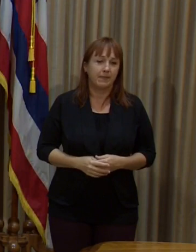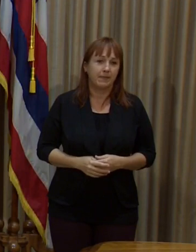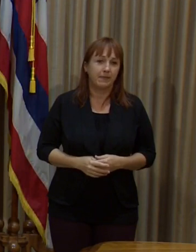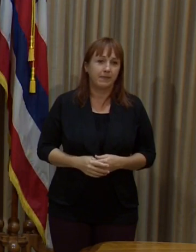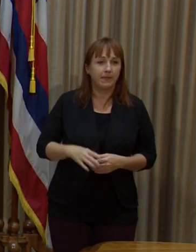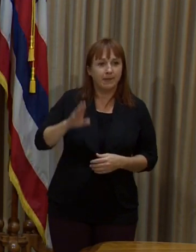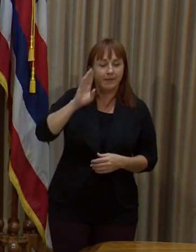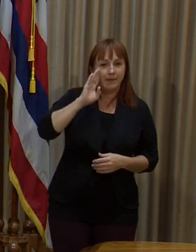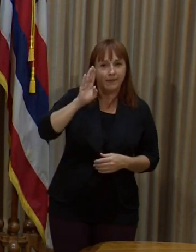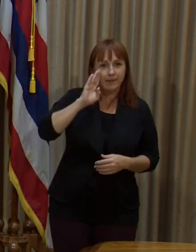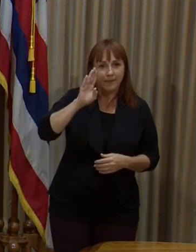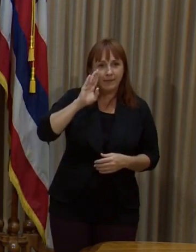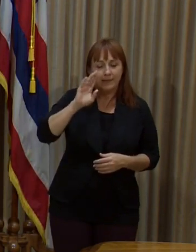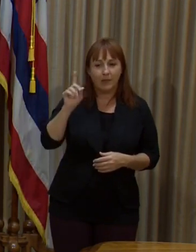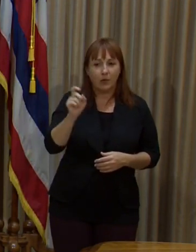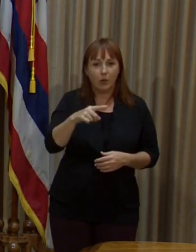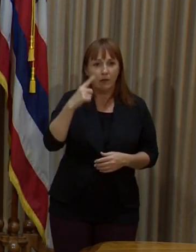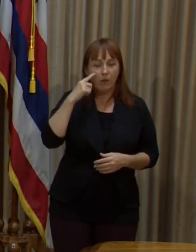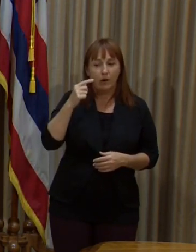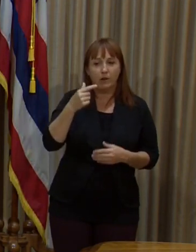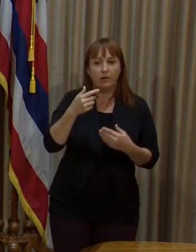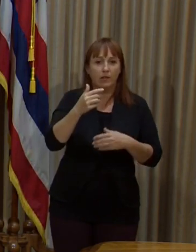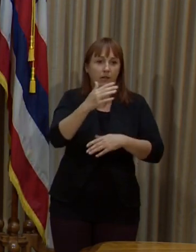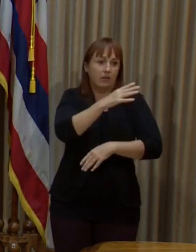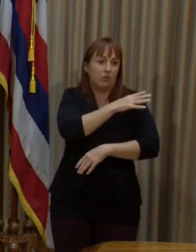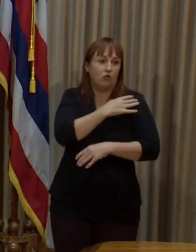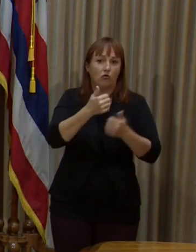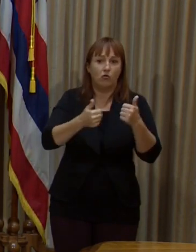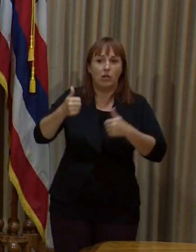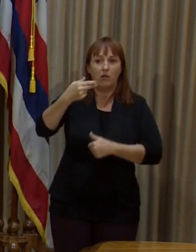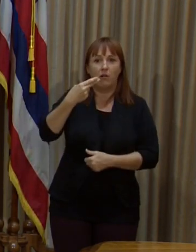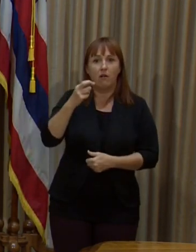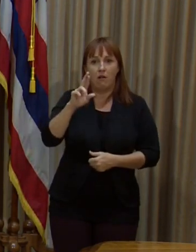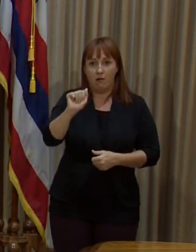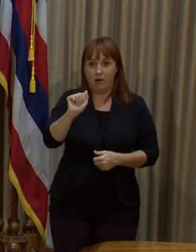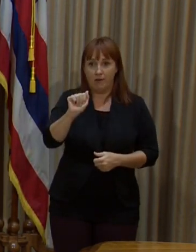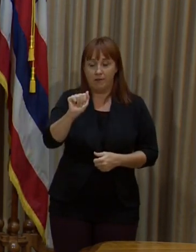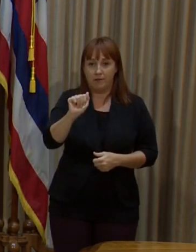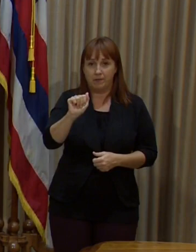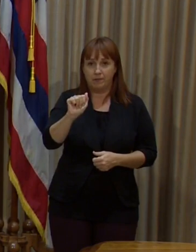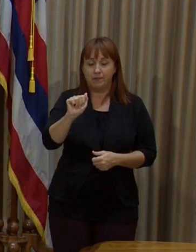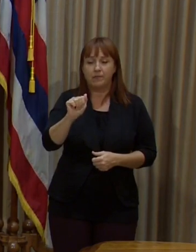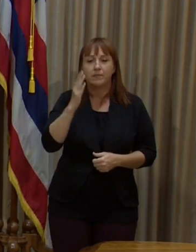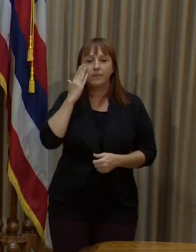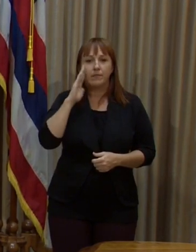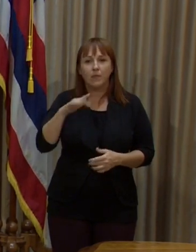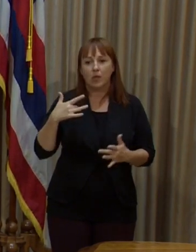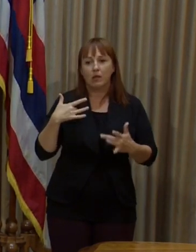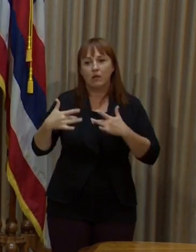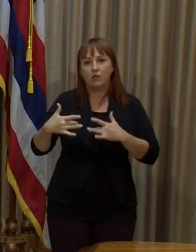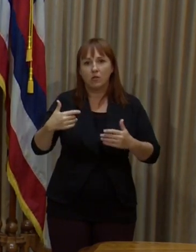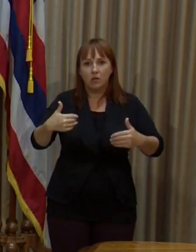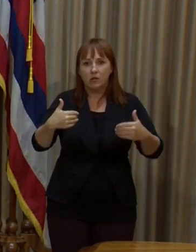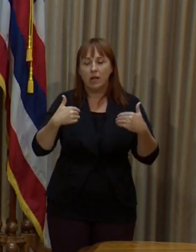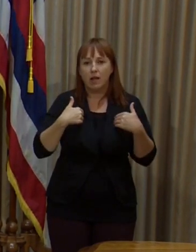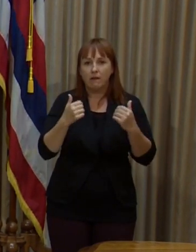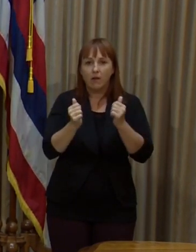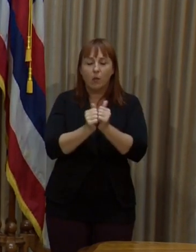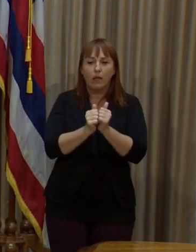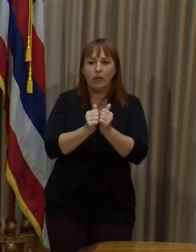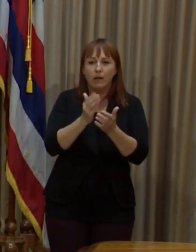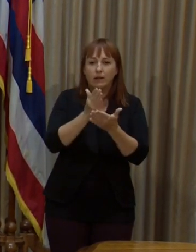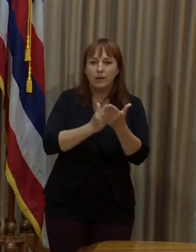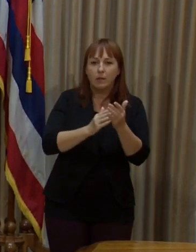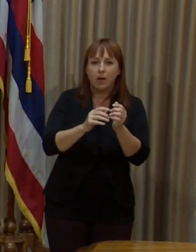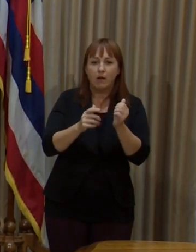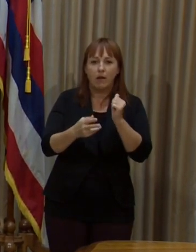Hi. This question is for General Hara. I know there have been concerns with some sort of